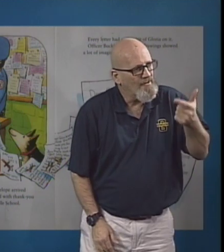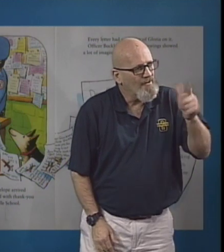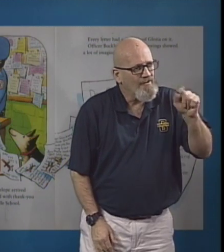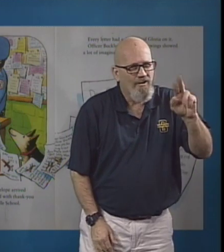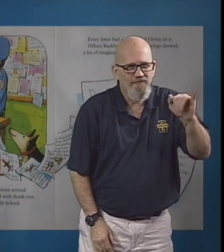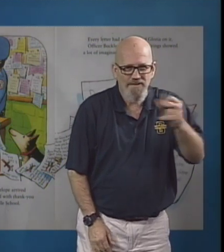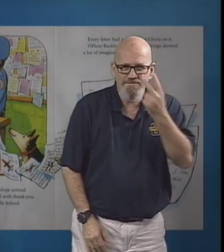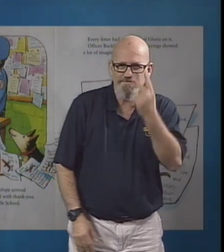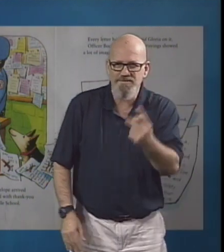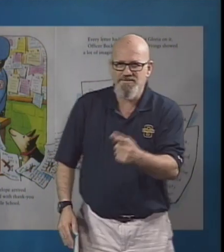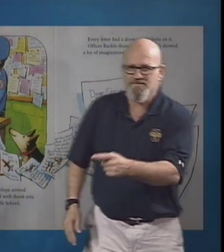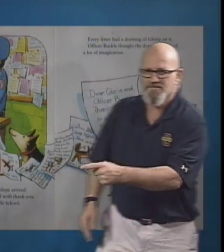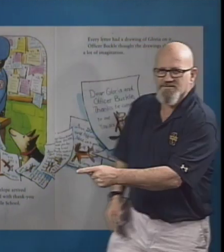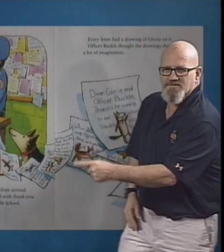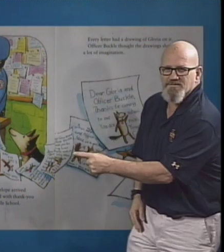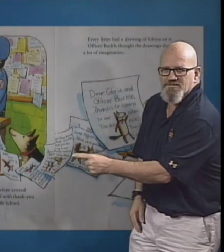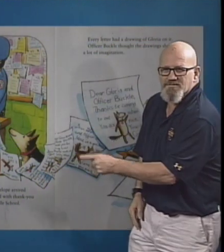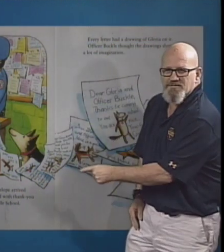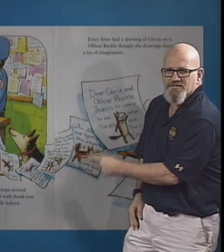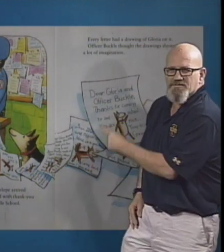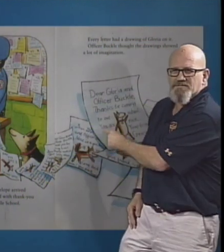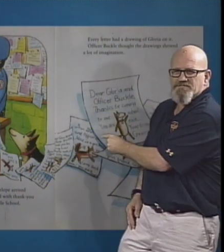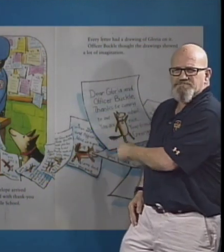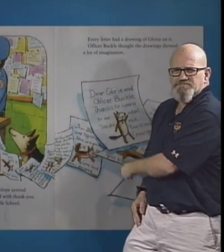Every letter had a drawing of Gloria on it.